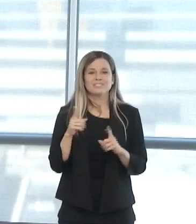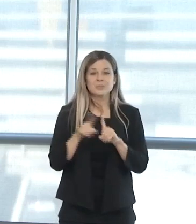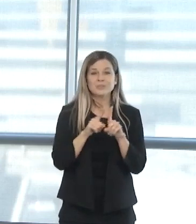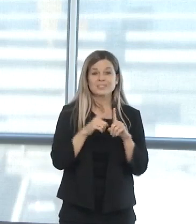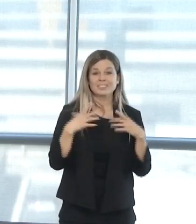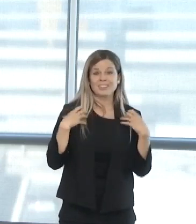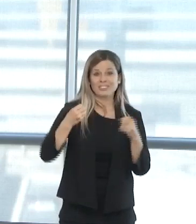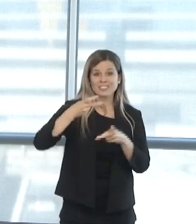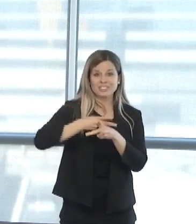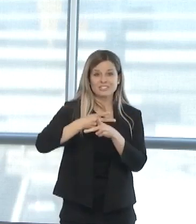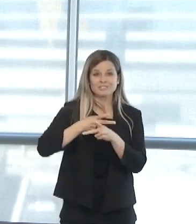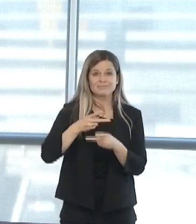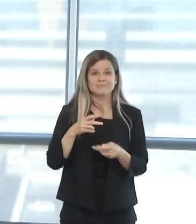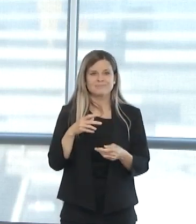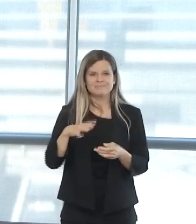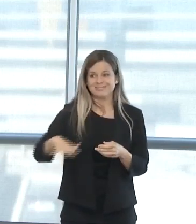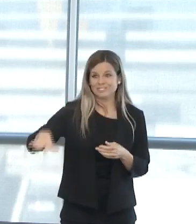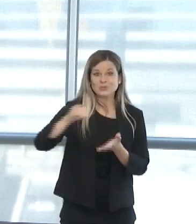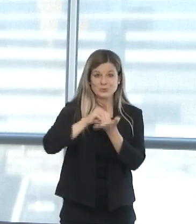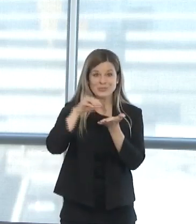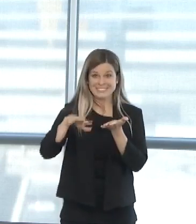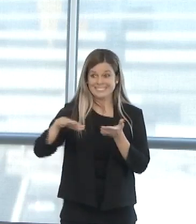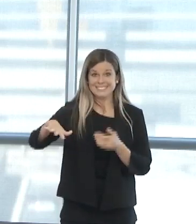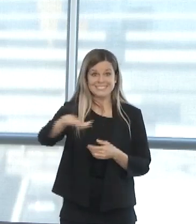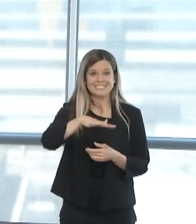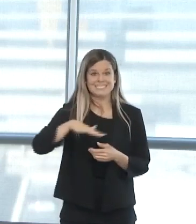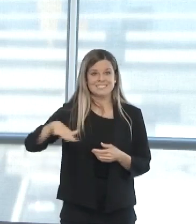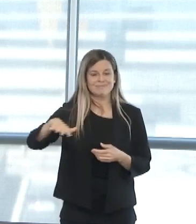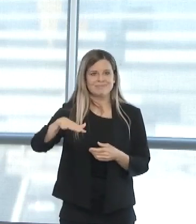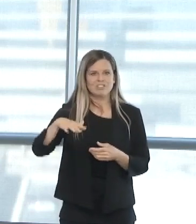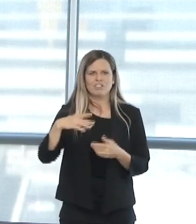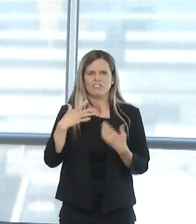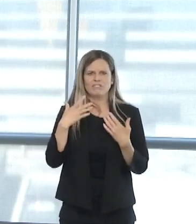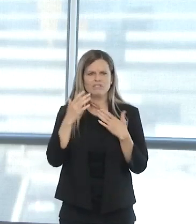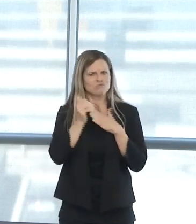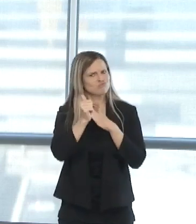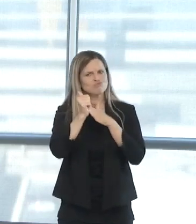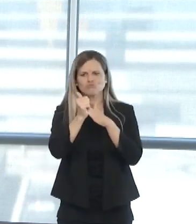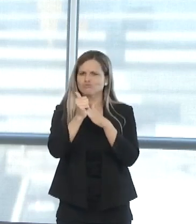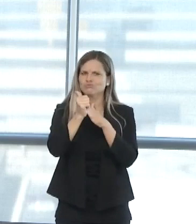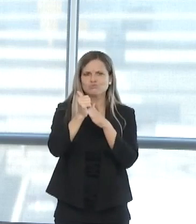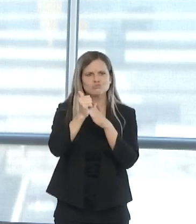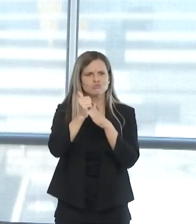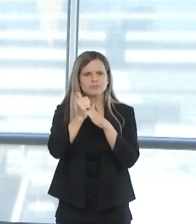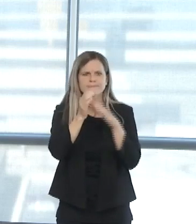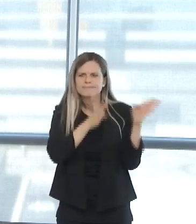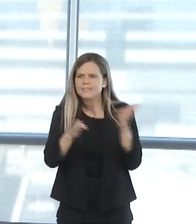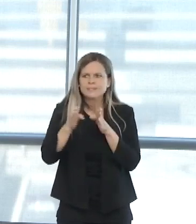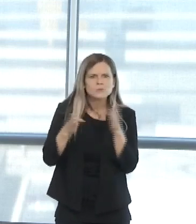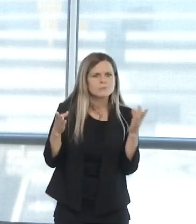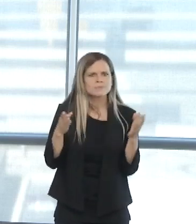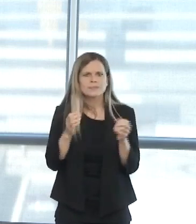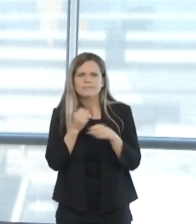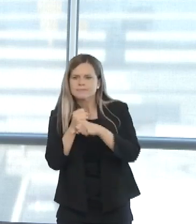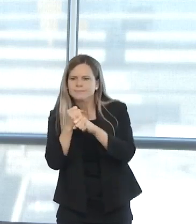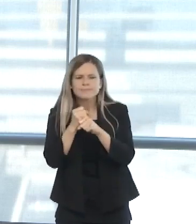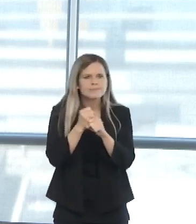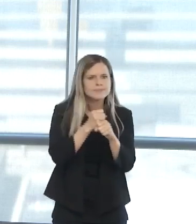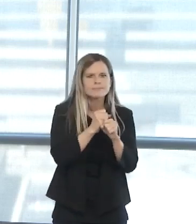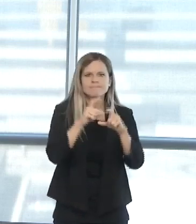Sciences Center are leading and coordinating several aspects of the homemade mask components of this challenge.